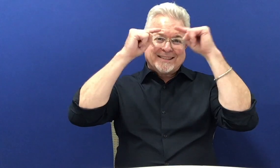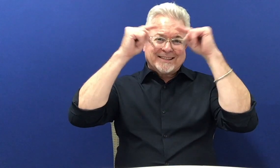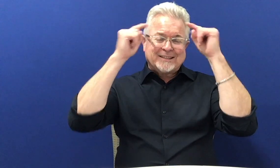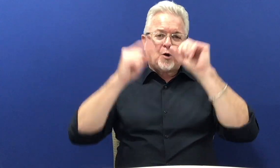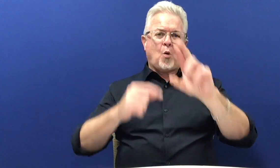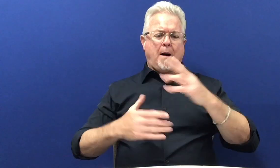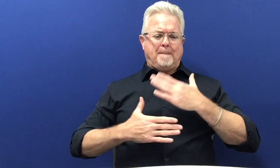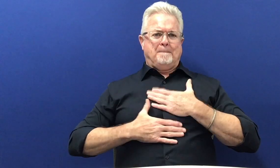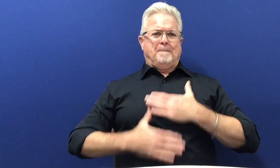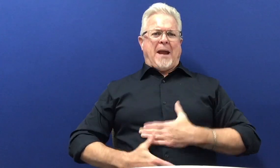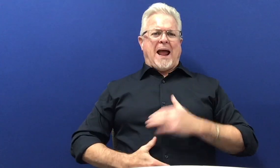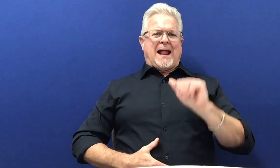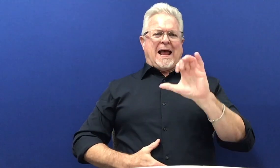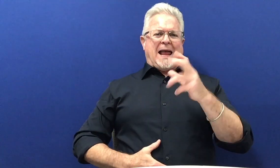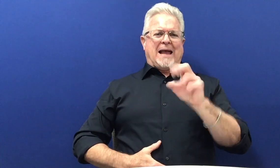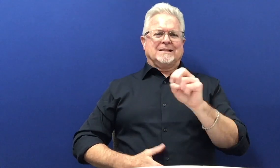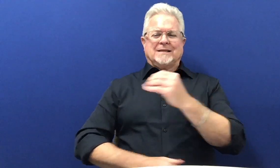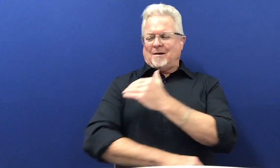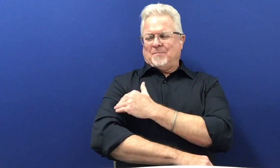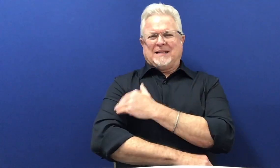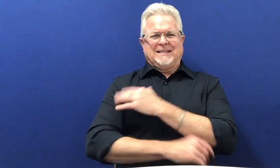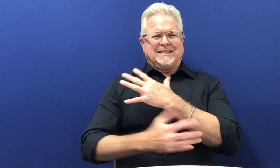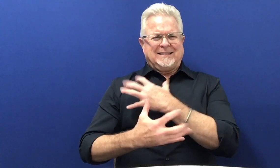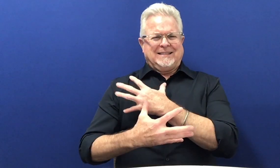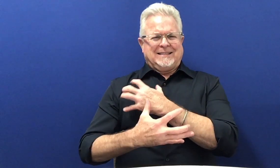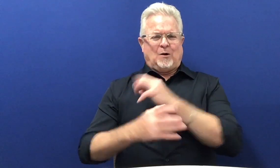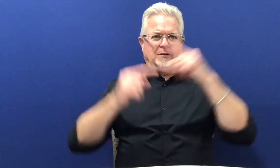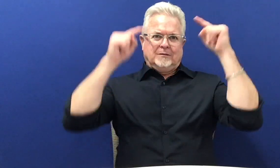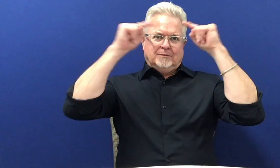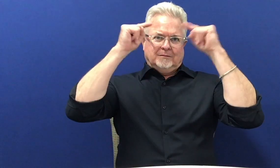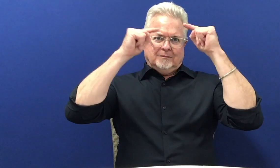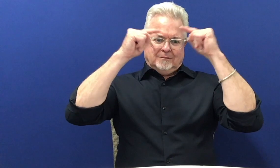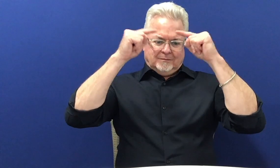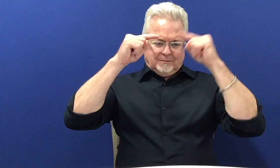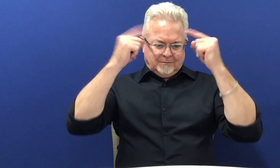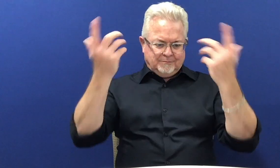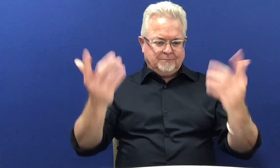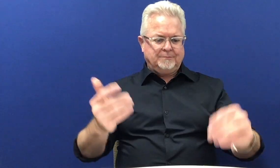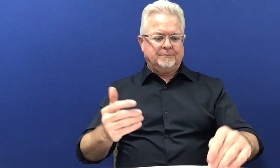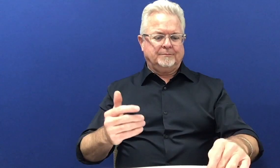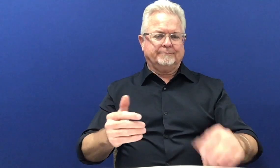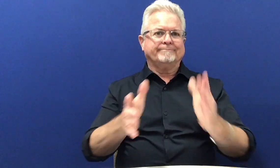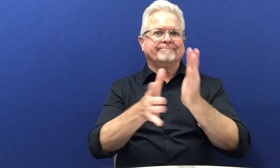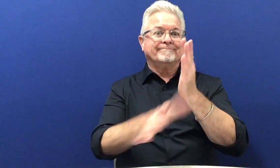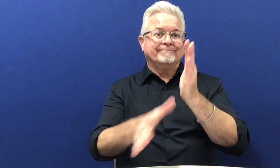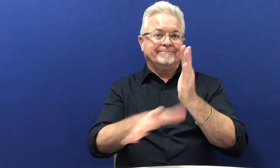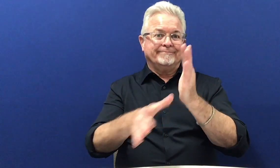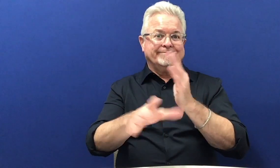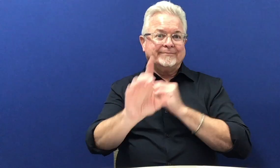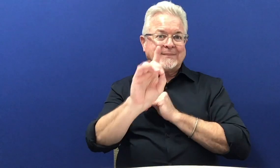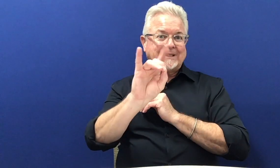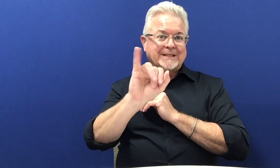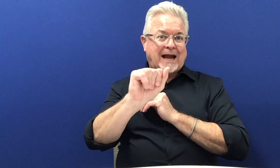A headache, or body aches where your muscles are very sore, diarrhea,